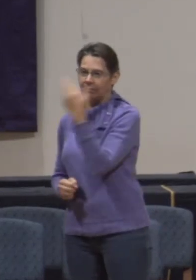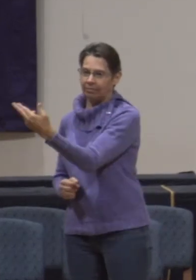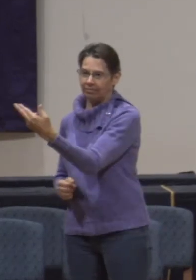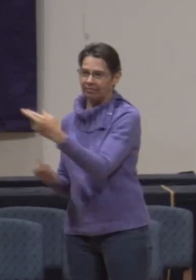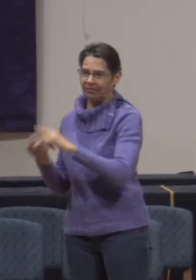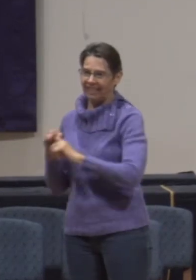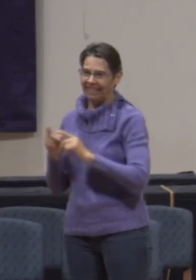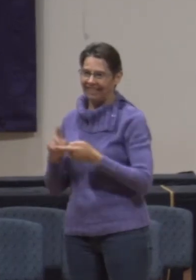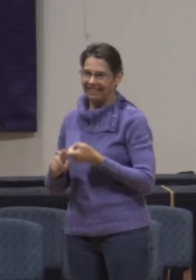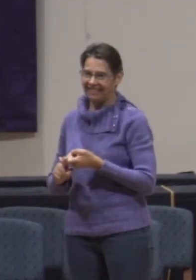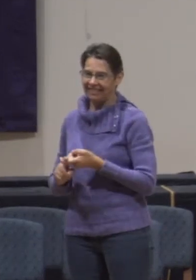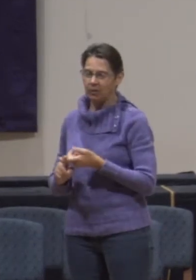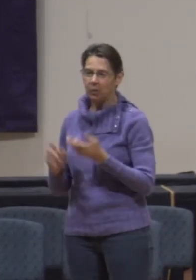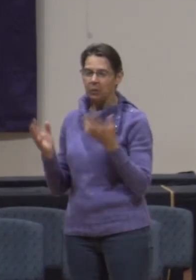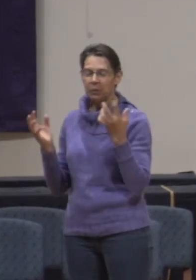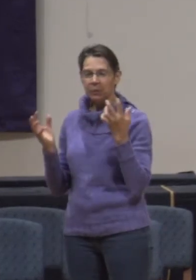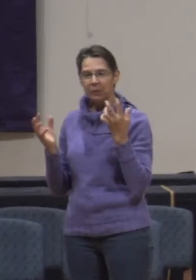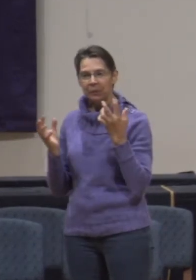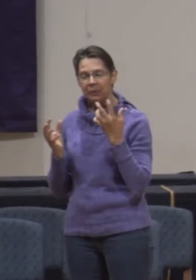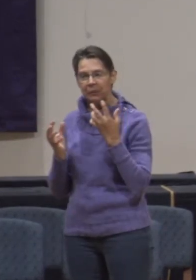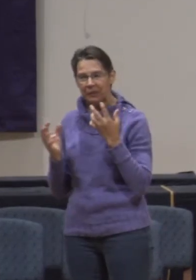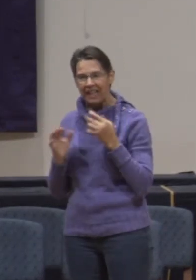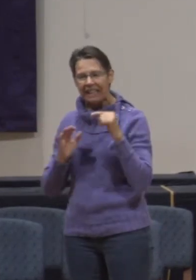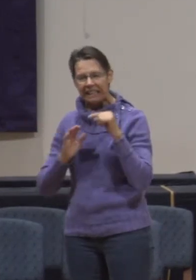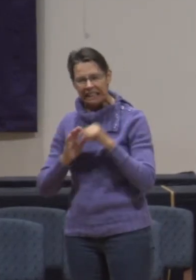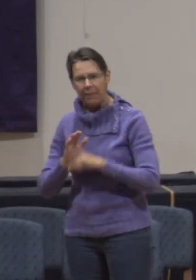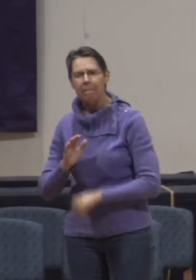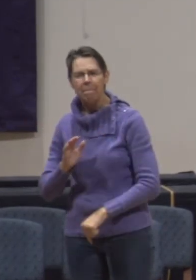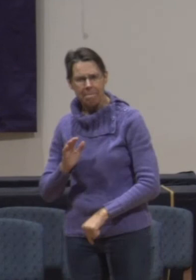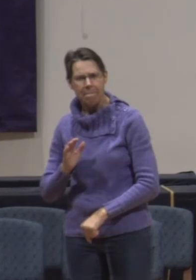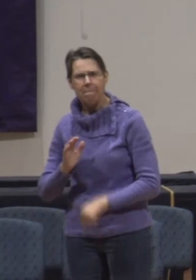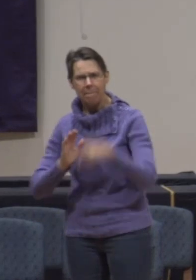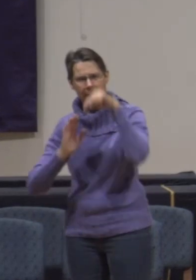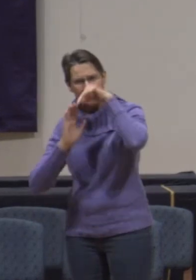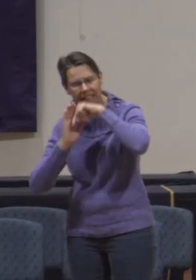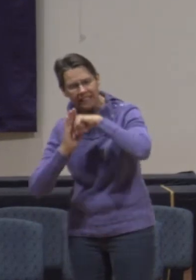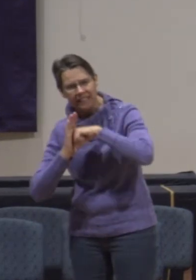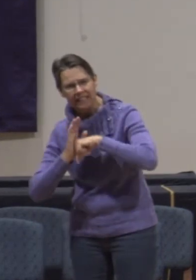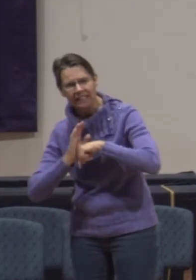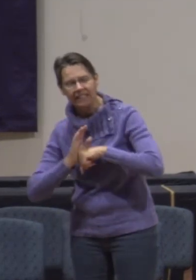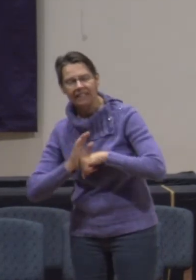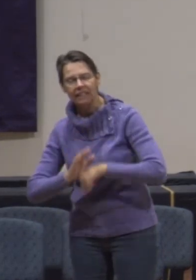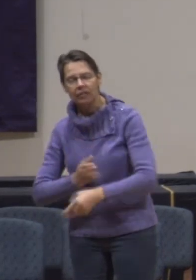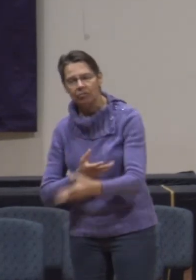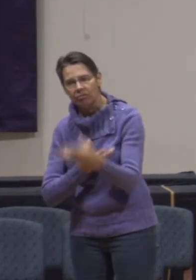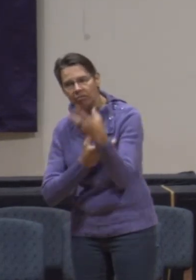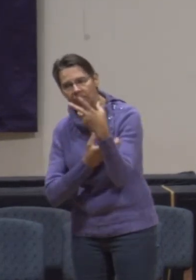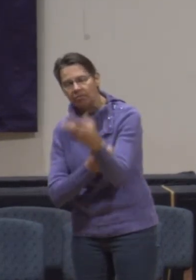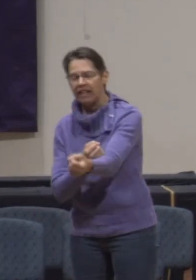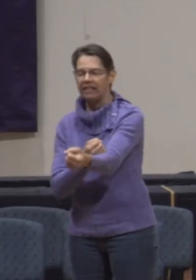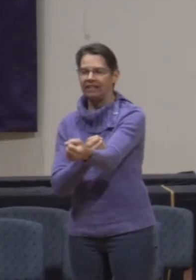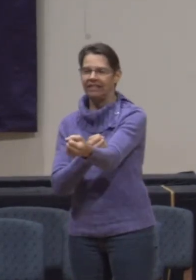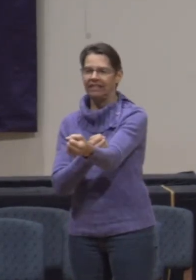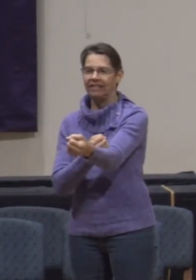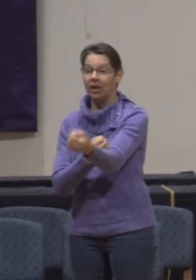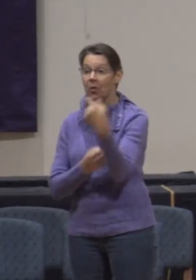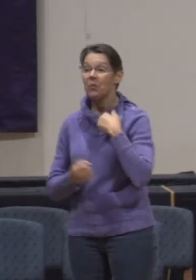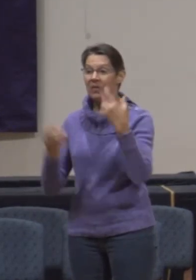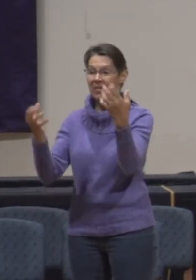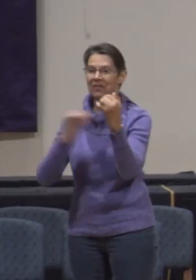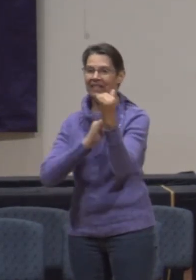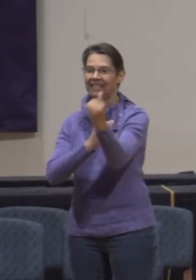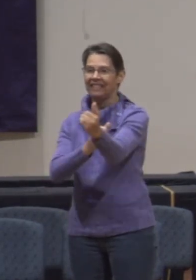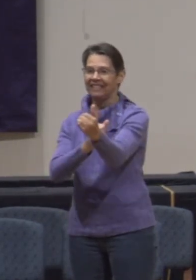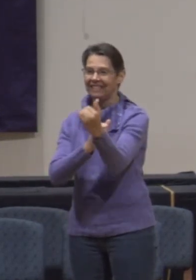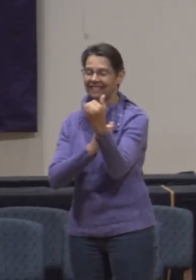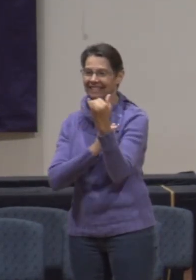Isn't there a depth to that? A kind of faith that we want to grow into and